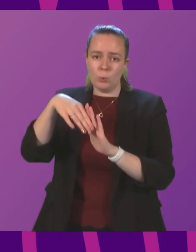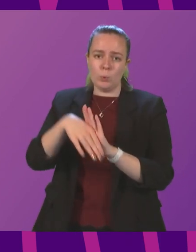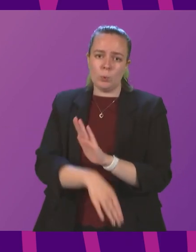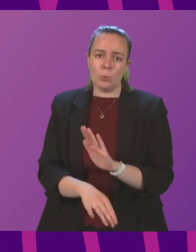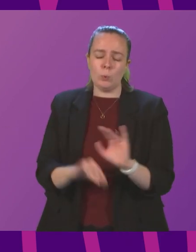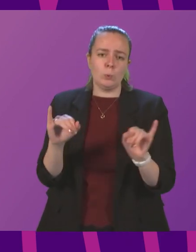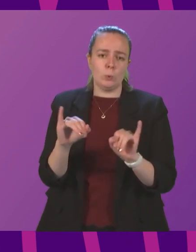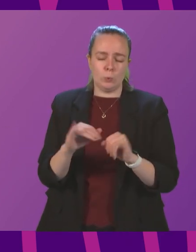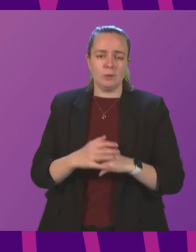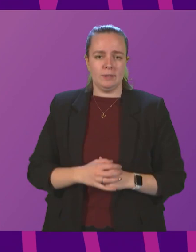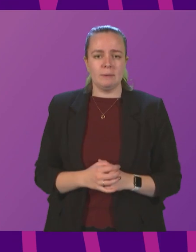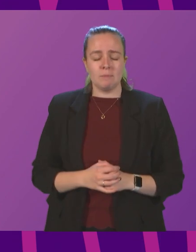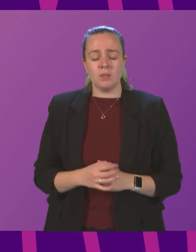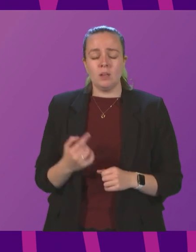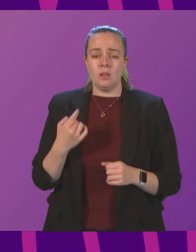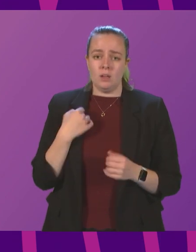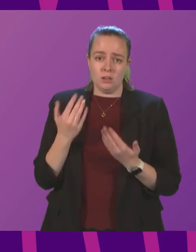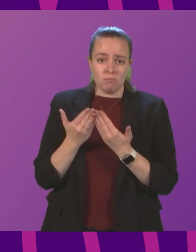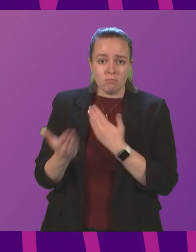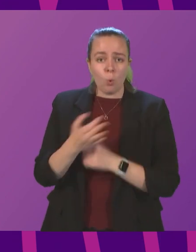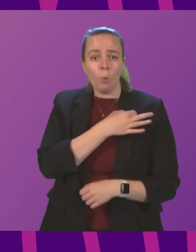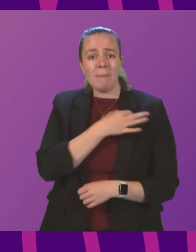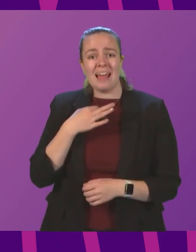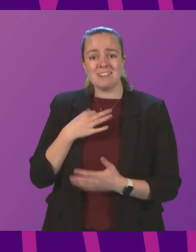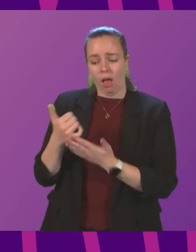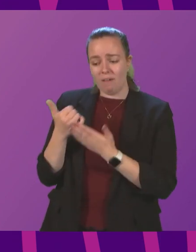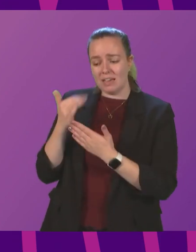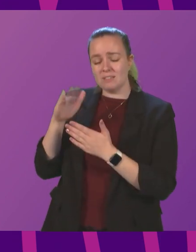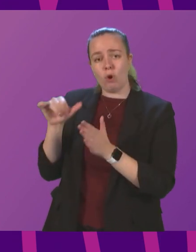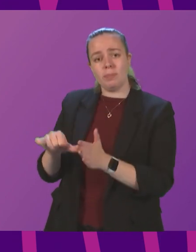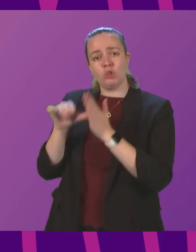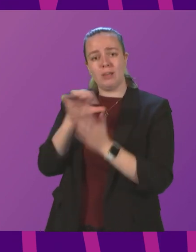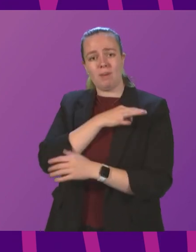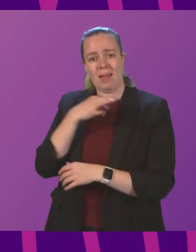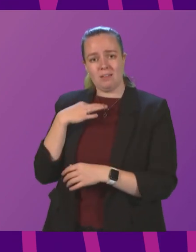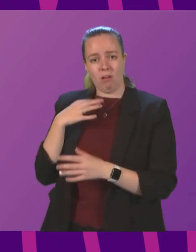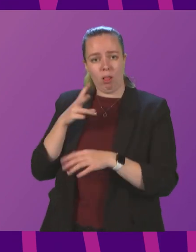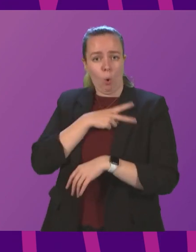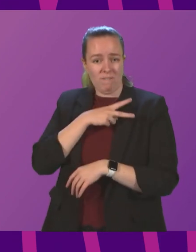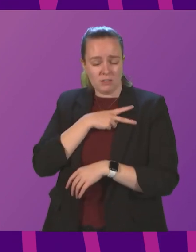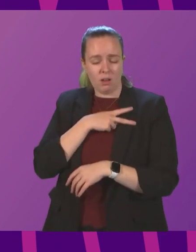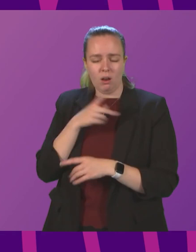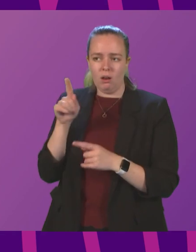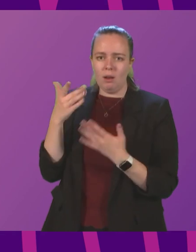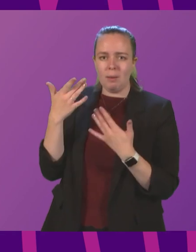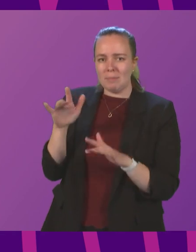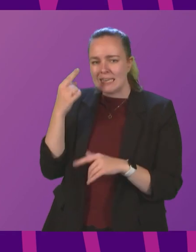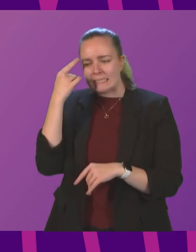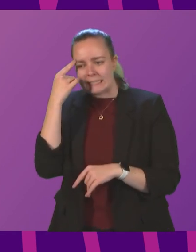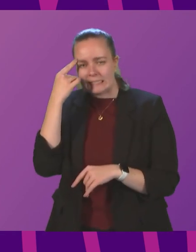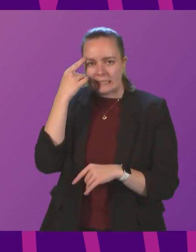And we took further medical advice than the Chief Medical Officer, which suggested that our